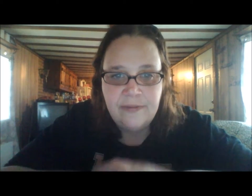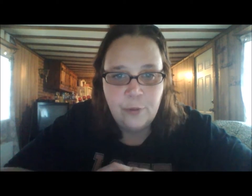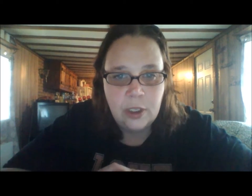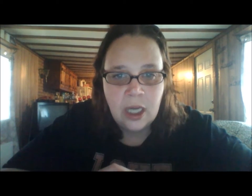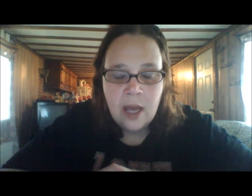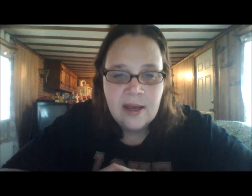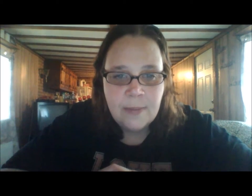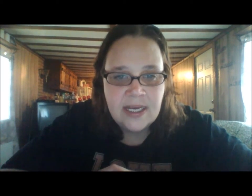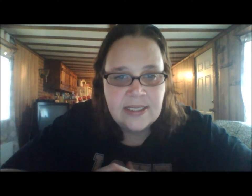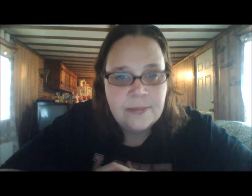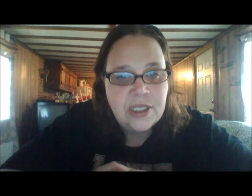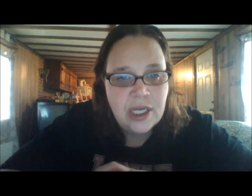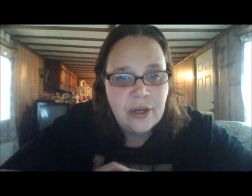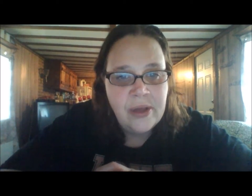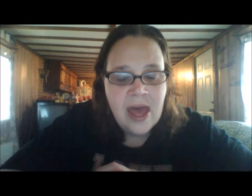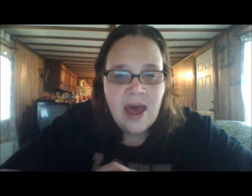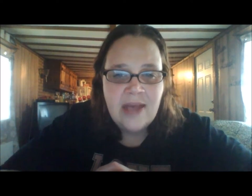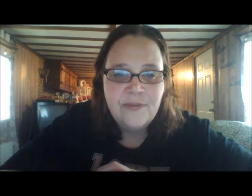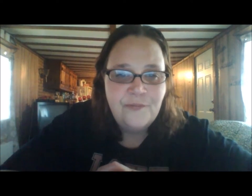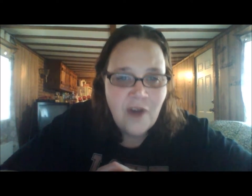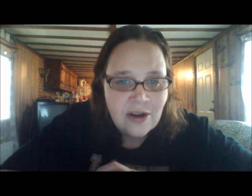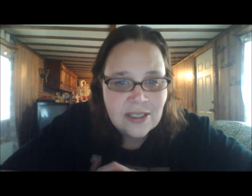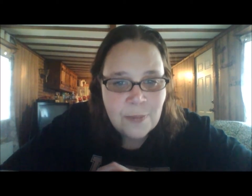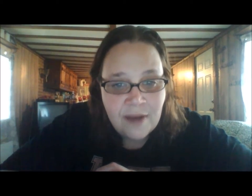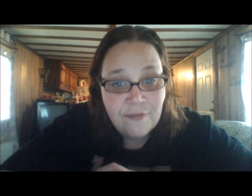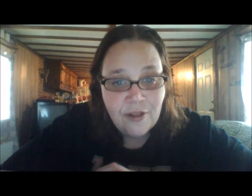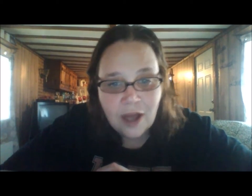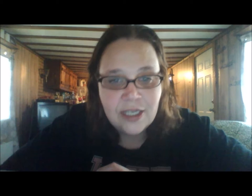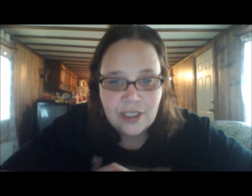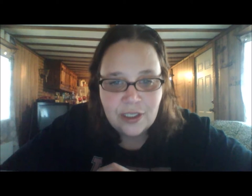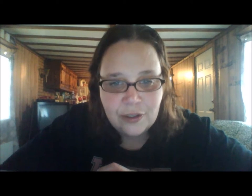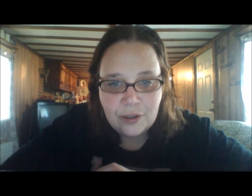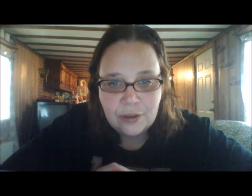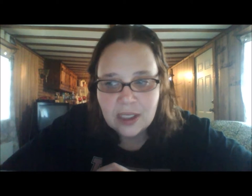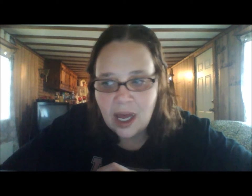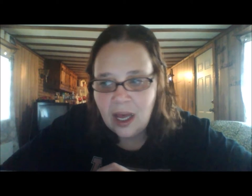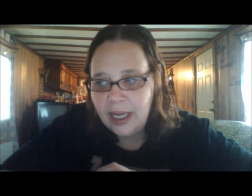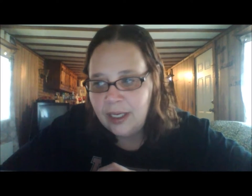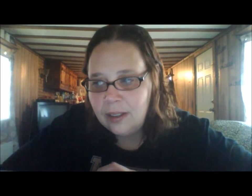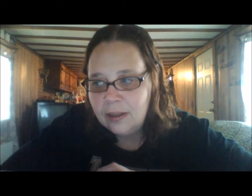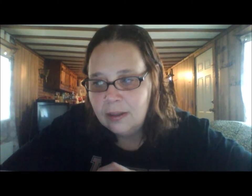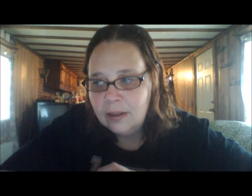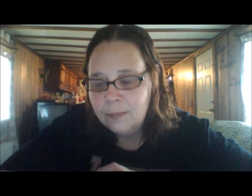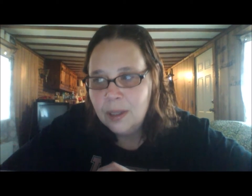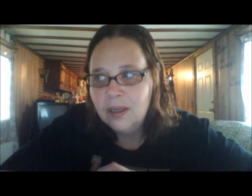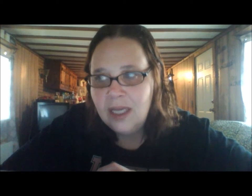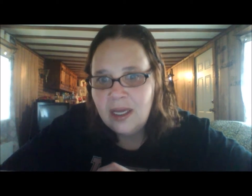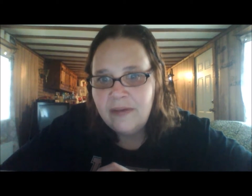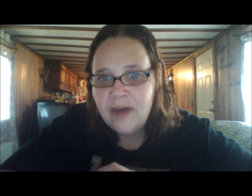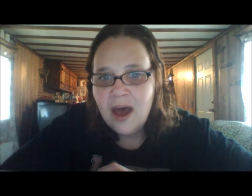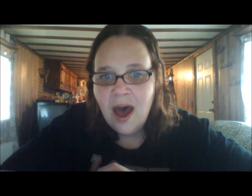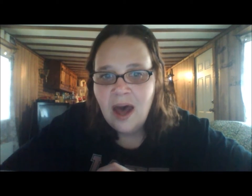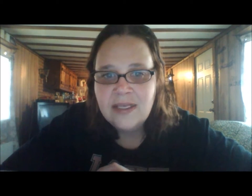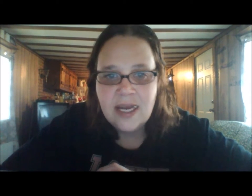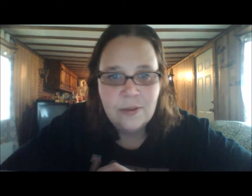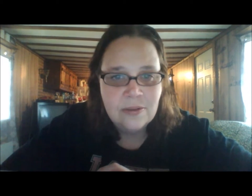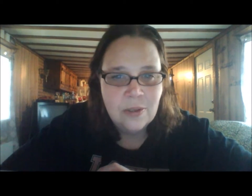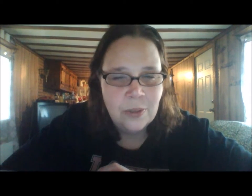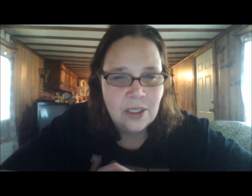my Sims channel. As far as my vlogging channel goes, I believe I said I was going